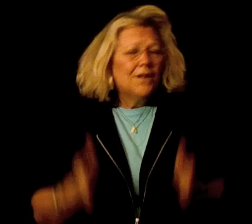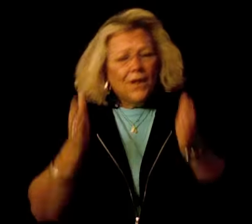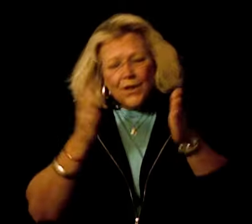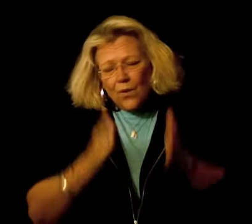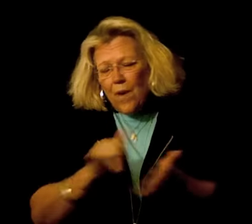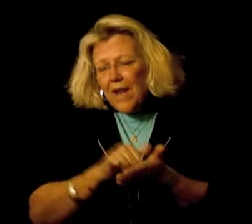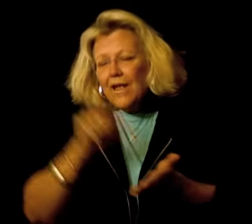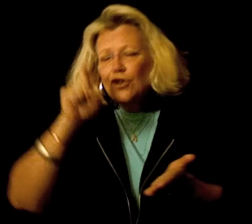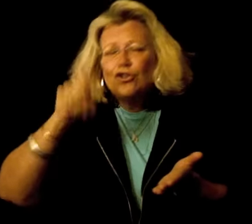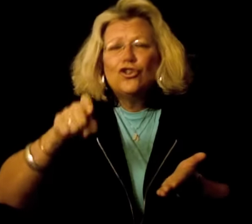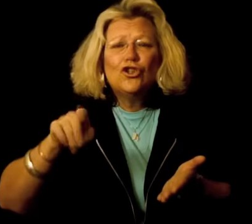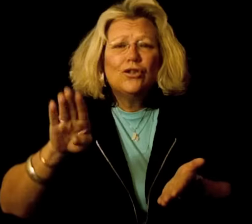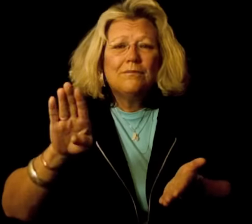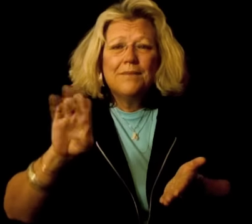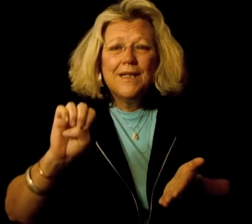the way that it should be.